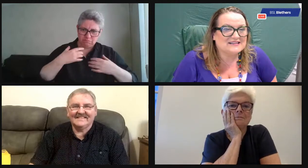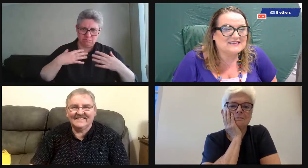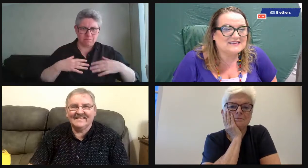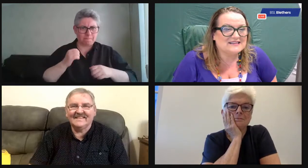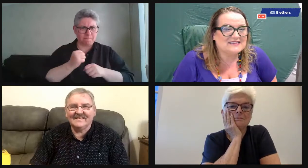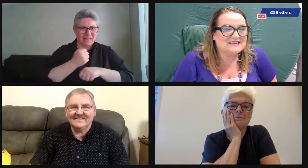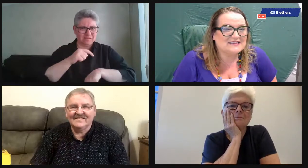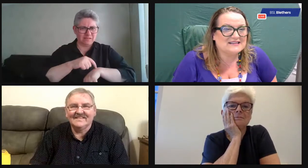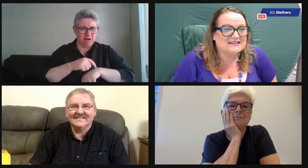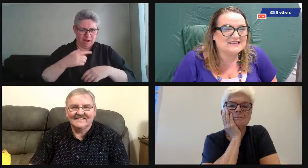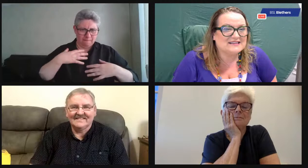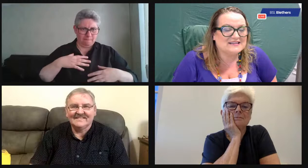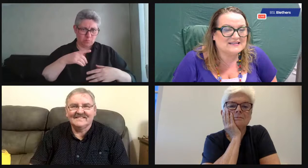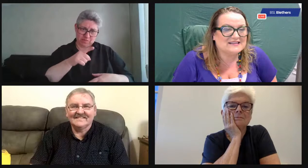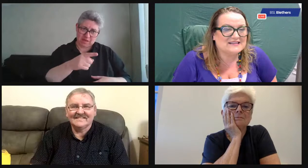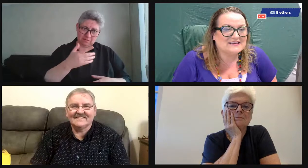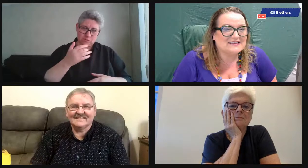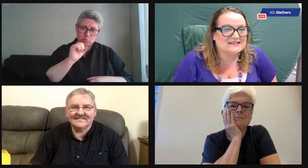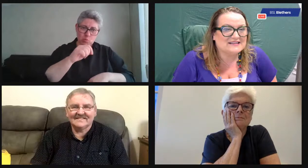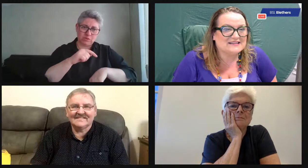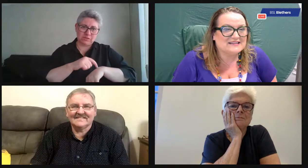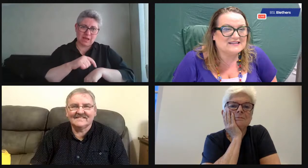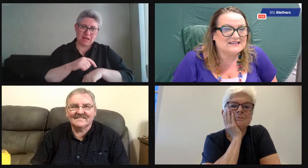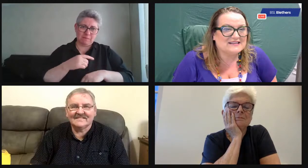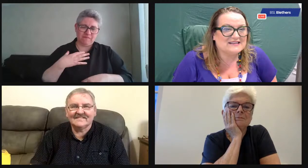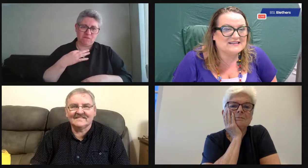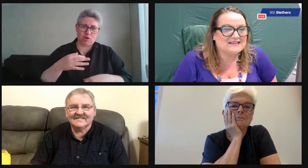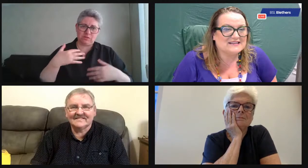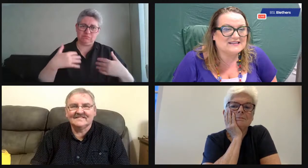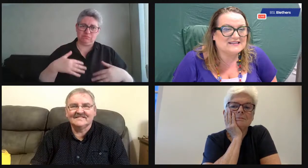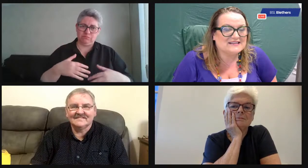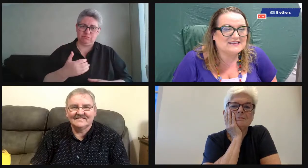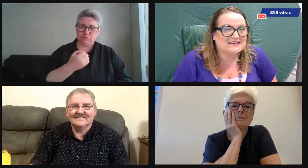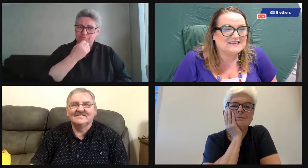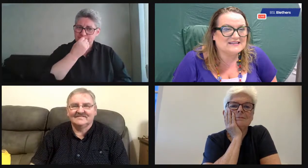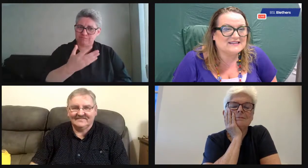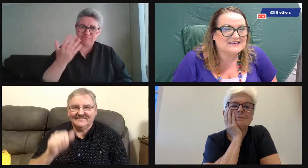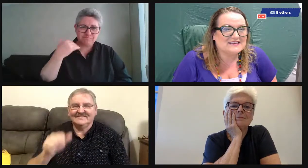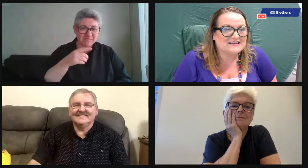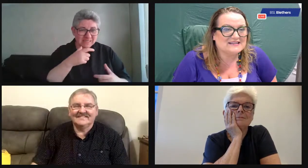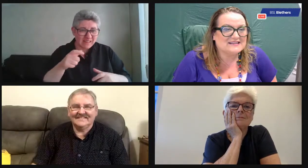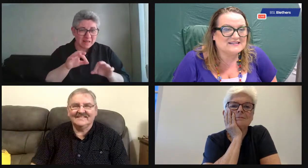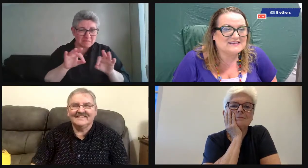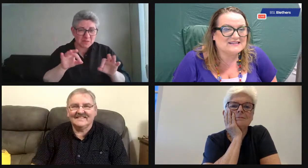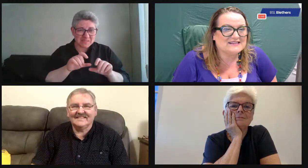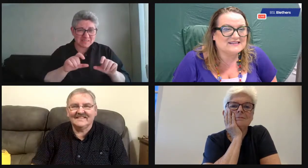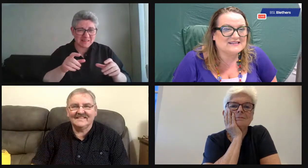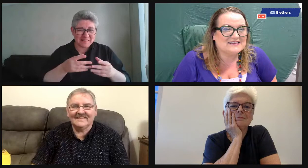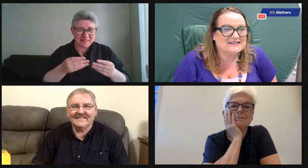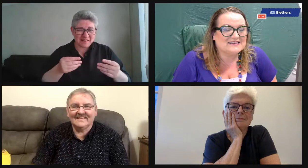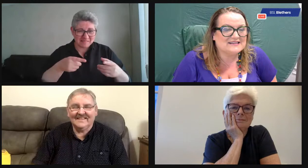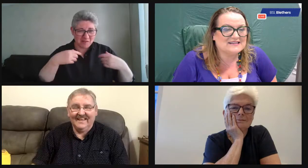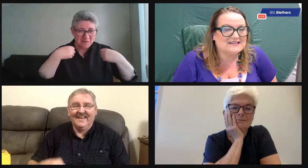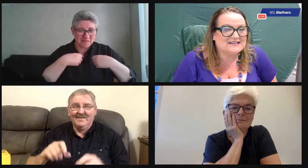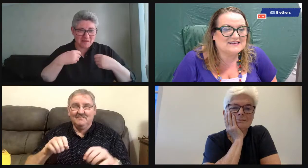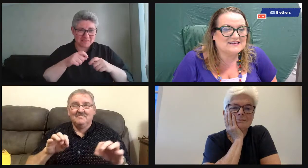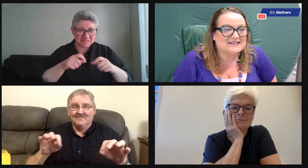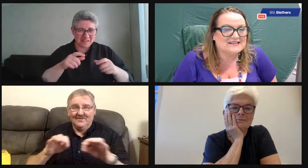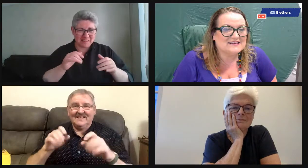musical performances at various deaf clubs around Scotland, wearing that jacket. So lovely to have